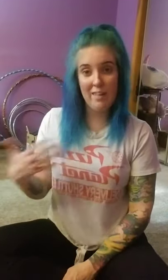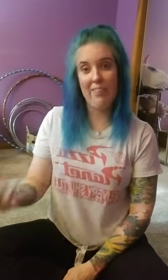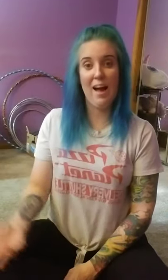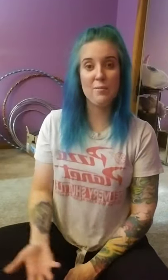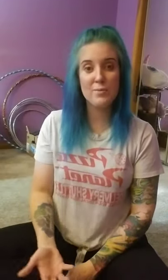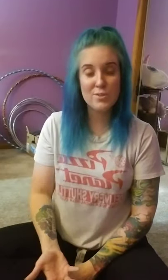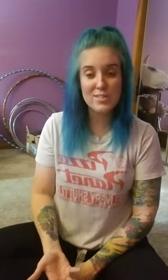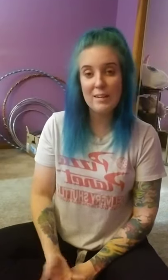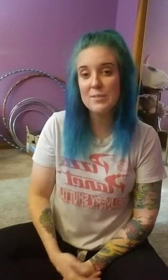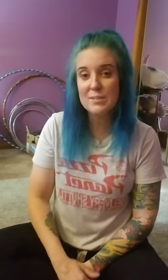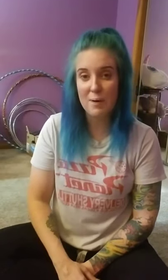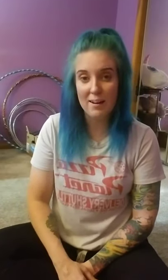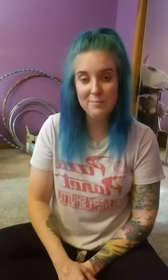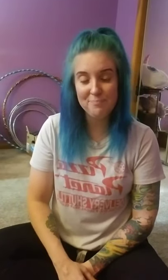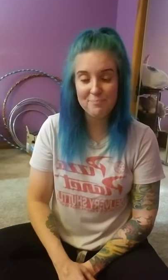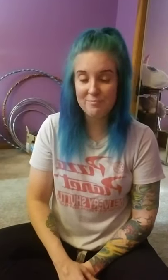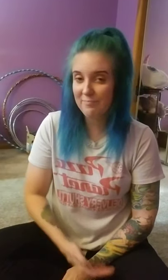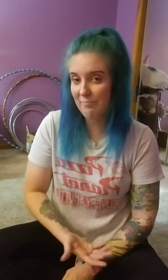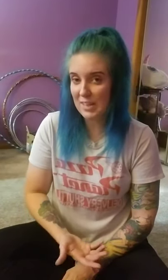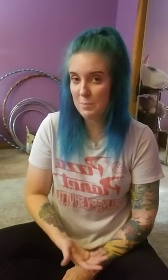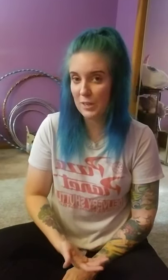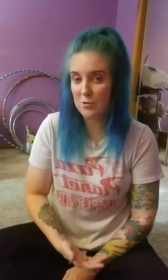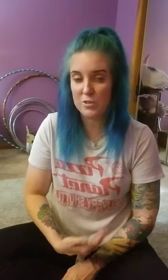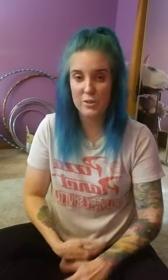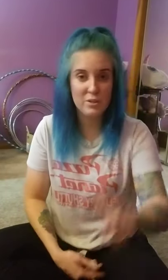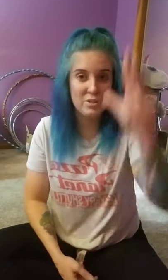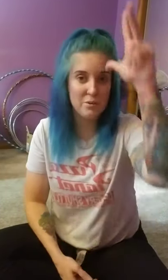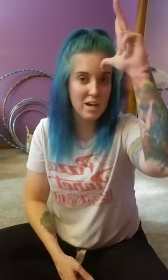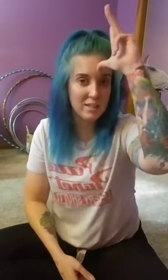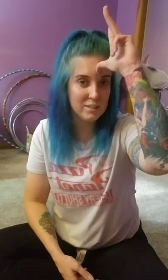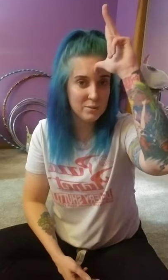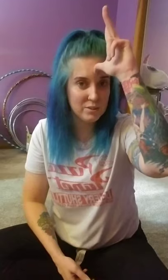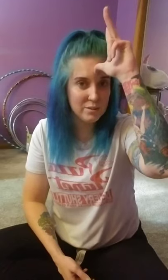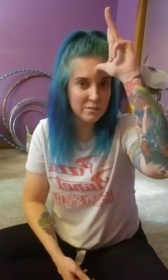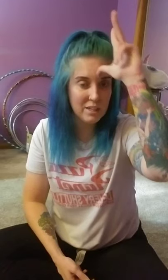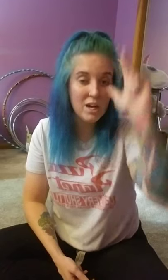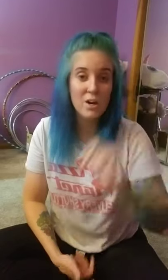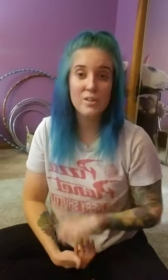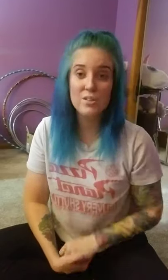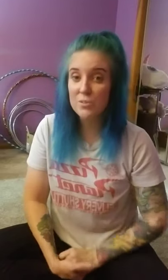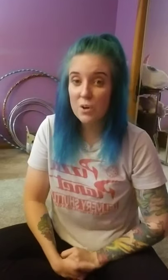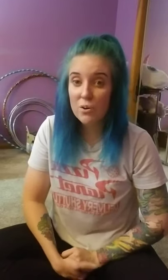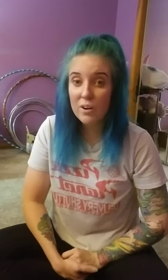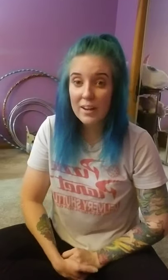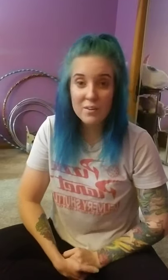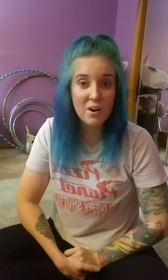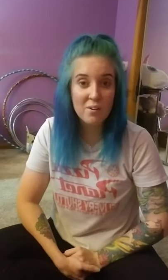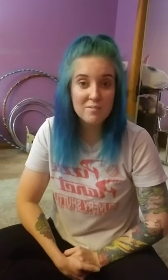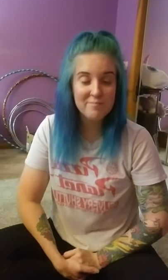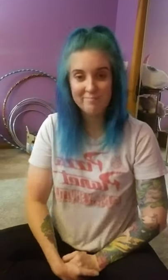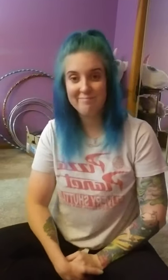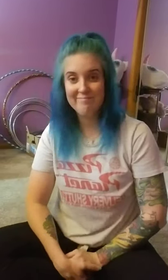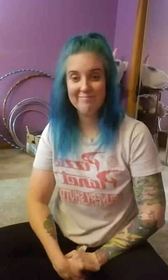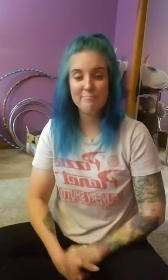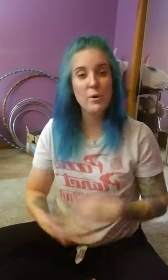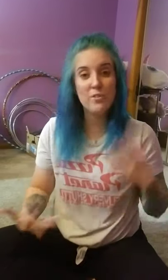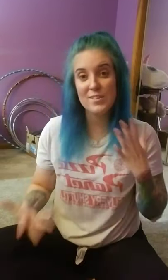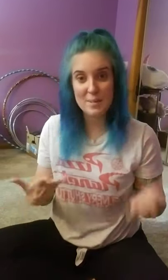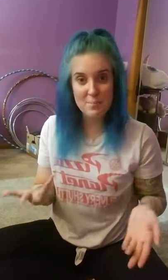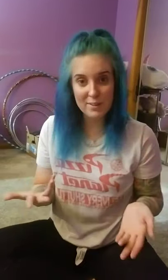that rooster sound as well, it's pretty cool. So you can do cock-a-doodle-doo or you can do cock-a-doodle-doo. Both are similar